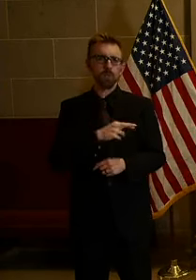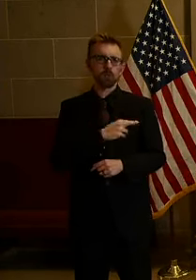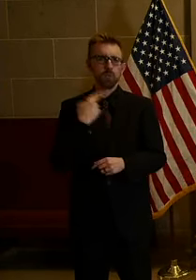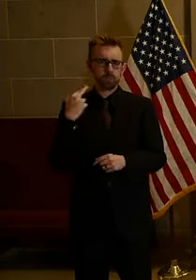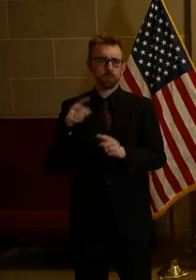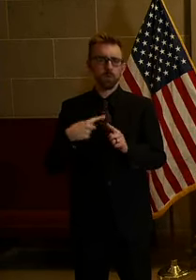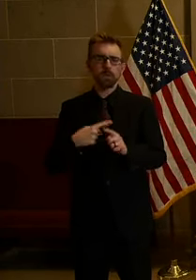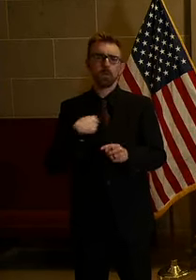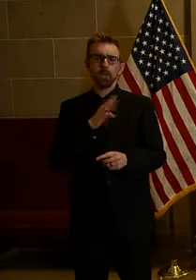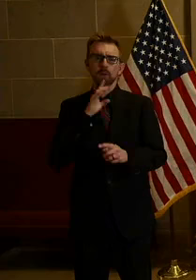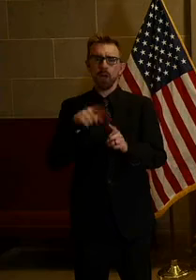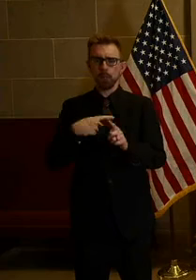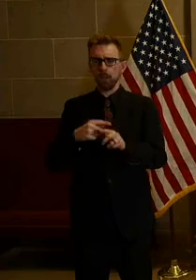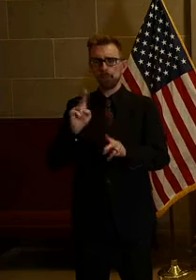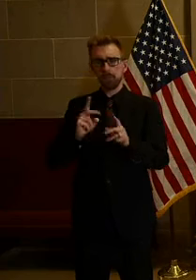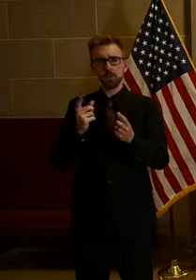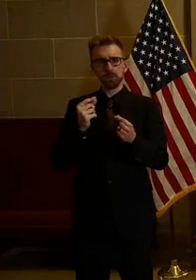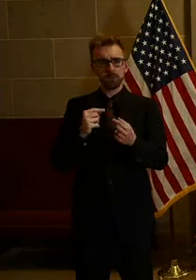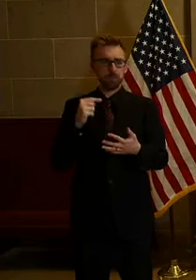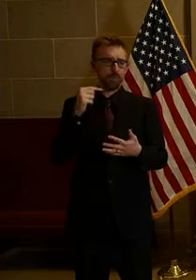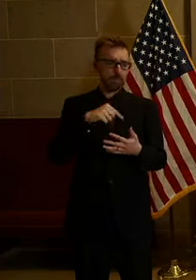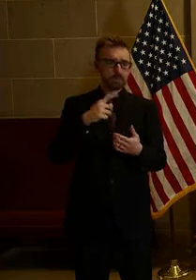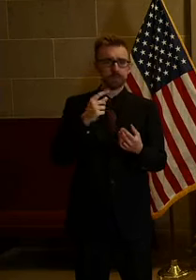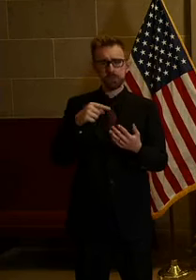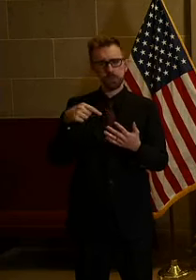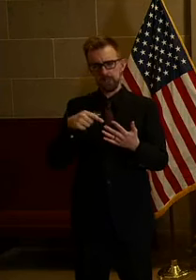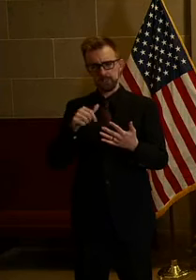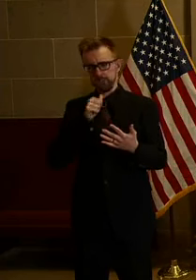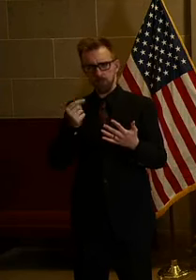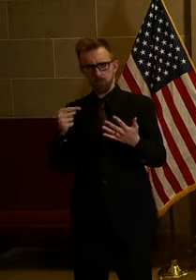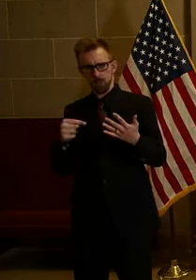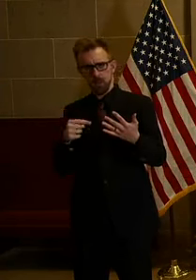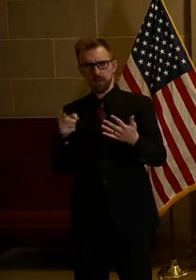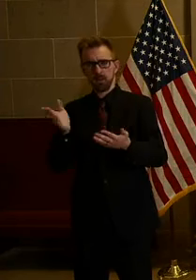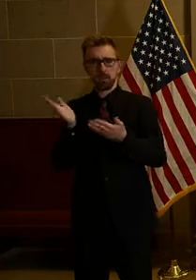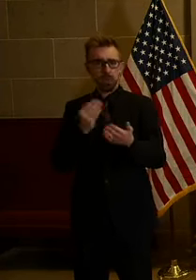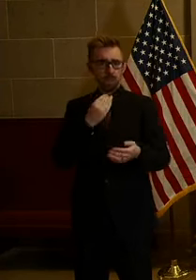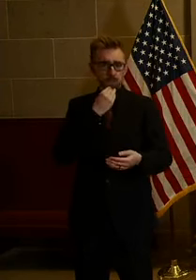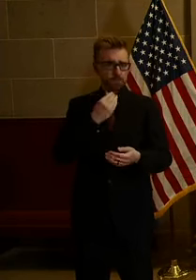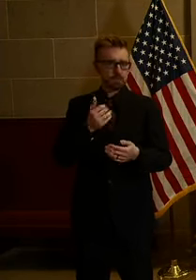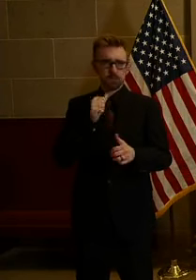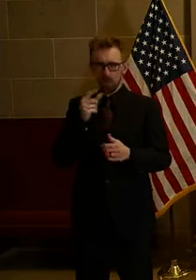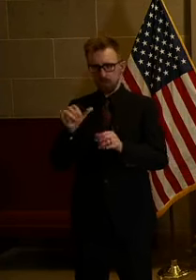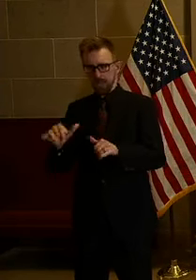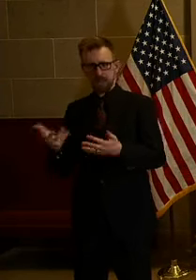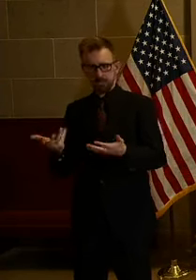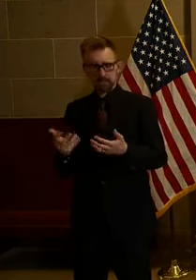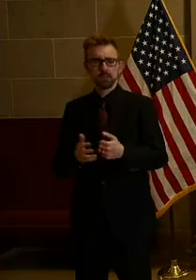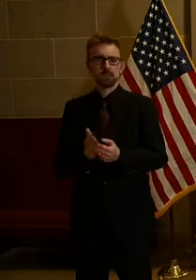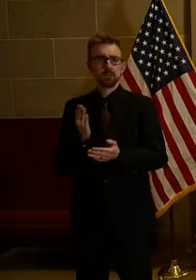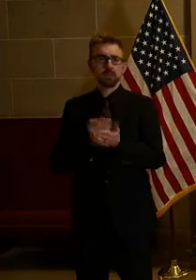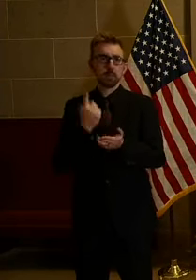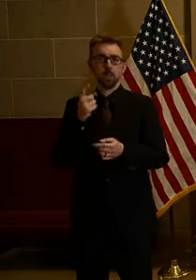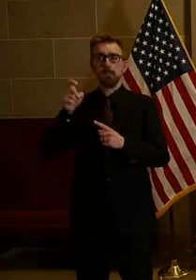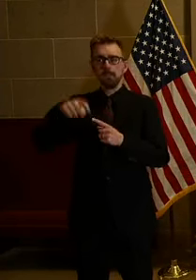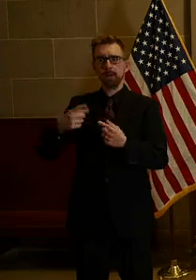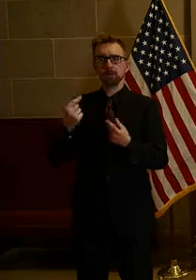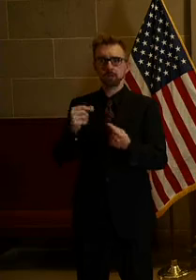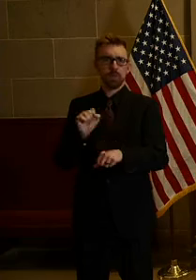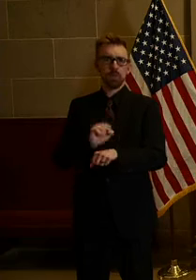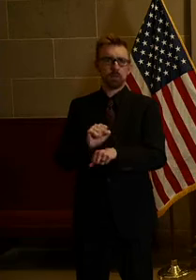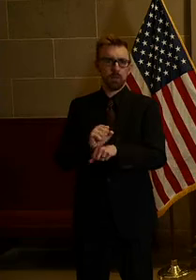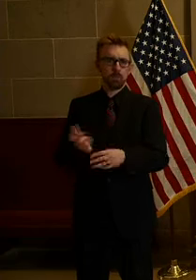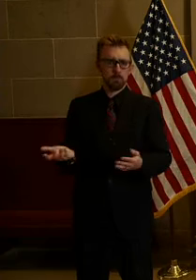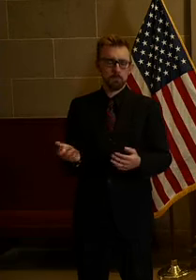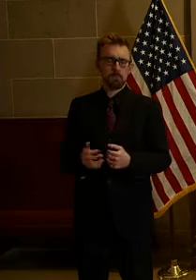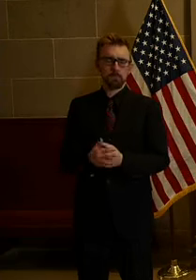we talk about do people do this? Do they do not? Do they deliver meals? Do they not? You know, the bottom line, somebody has to somebody is going to have